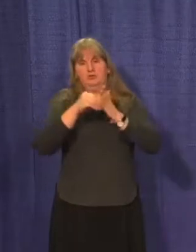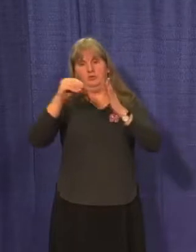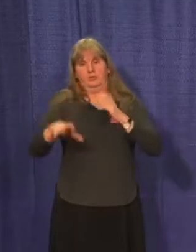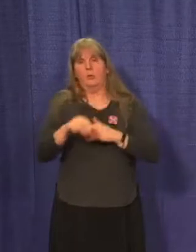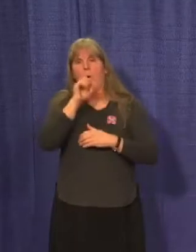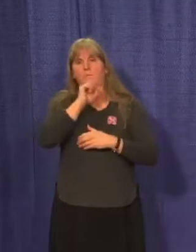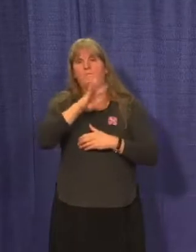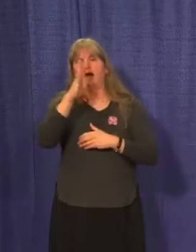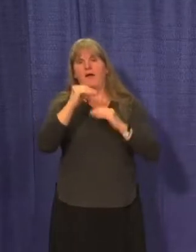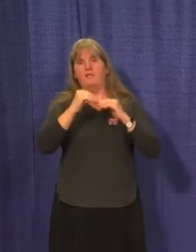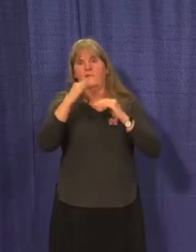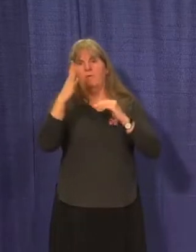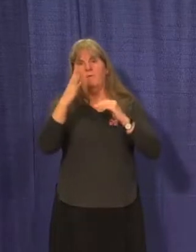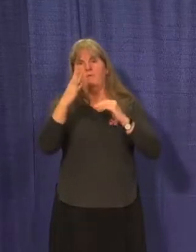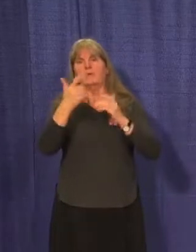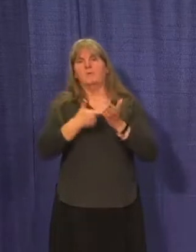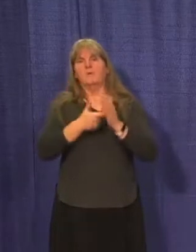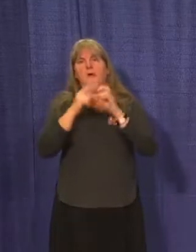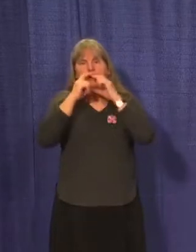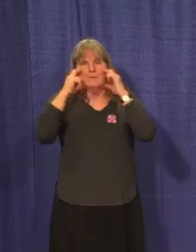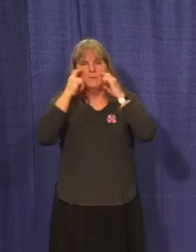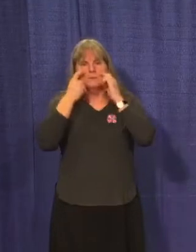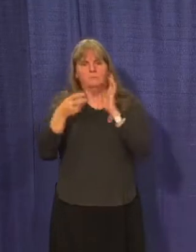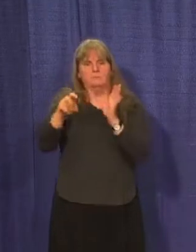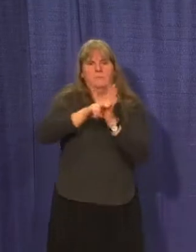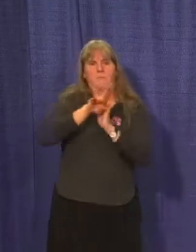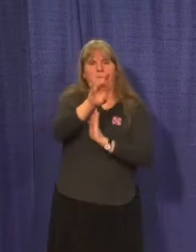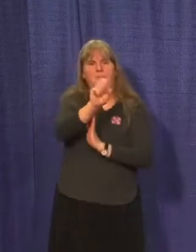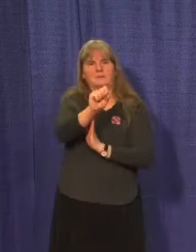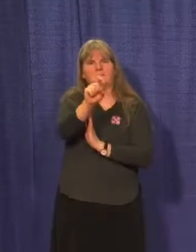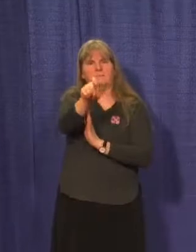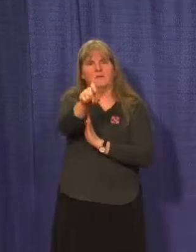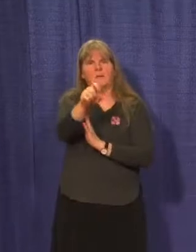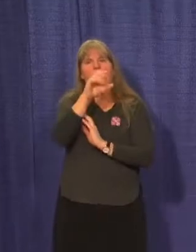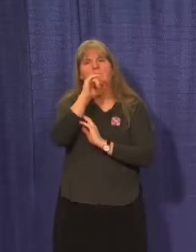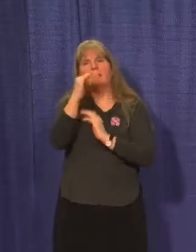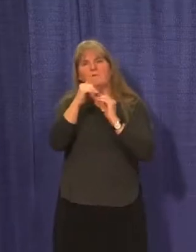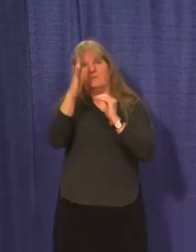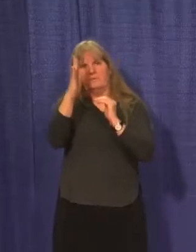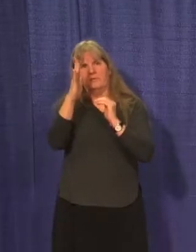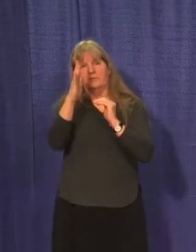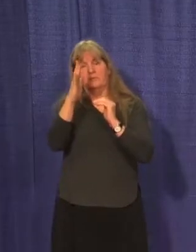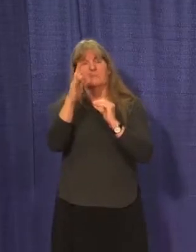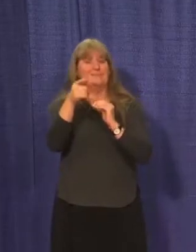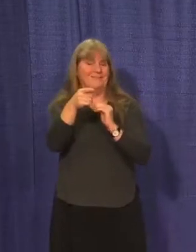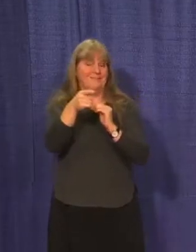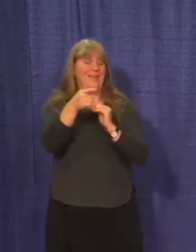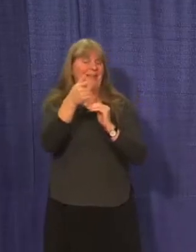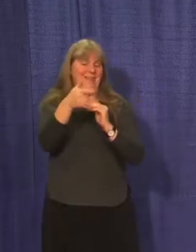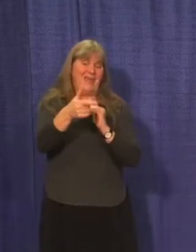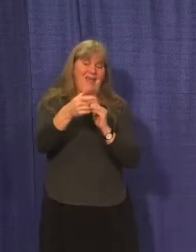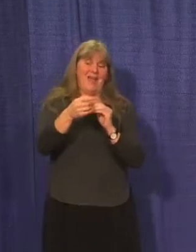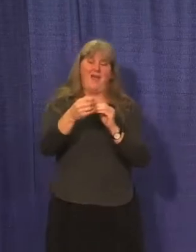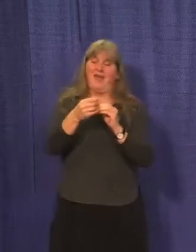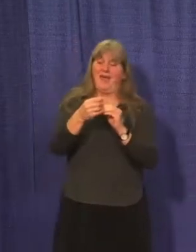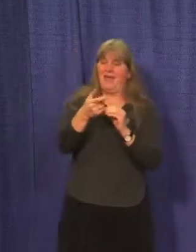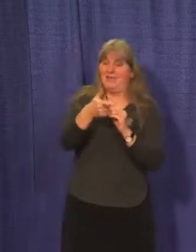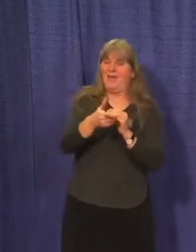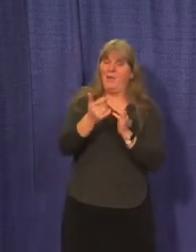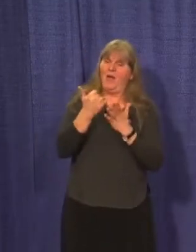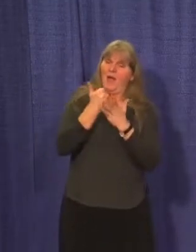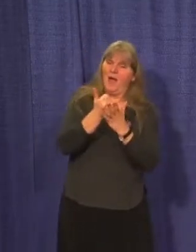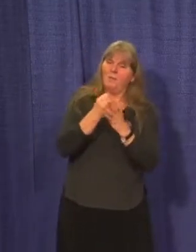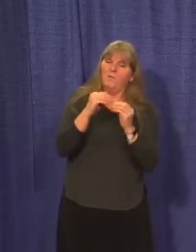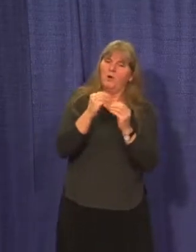to wear a non-medical mask while on a school bus. Adding this requirement not only adds an extra layer of protection